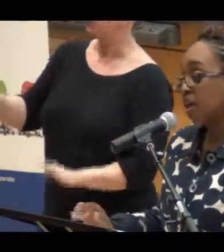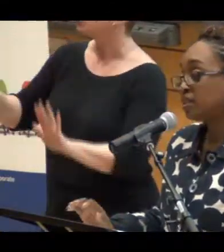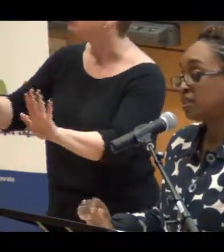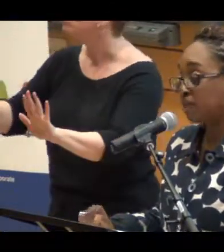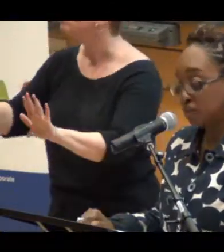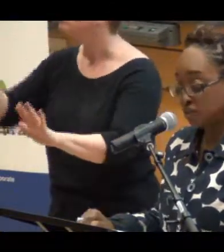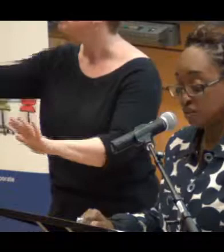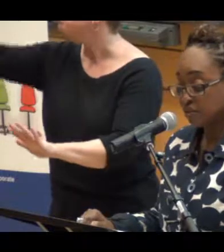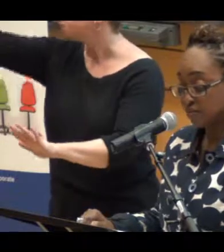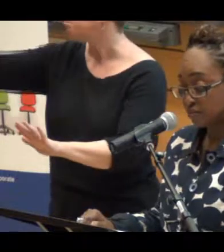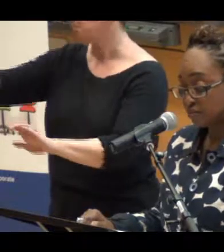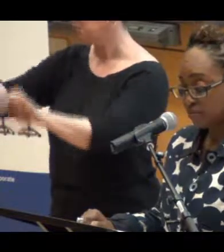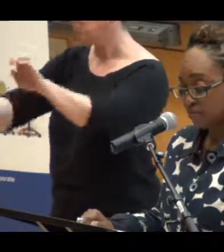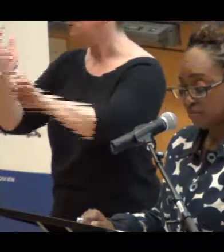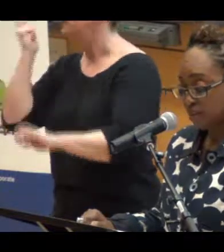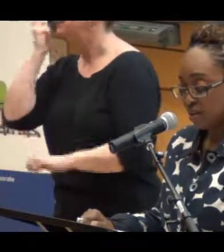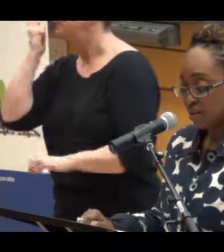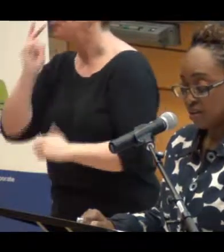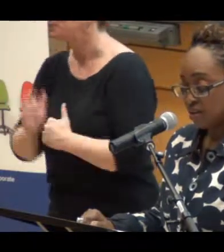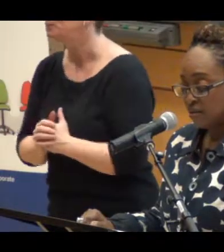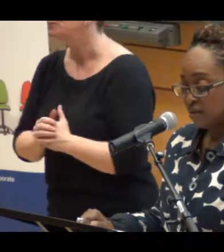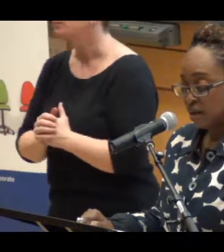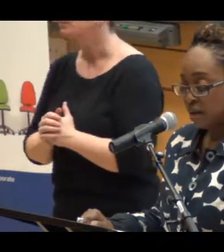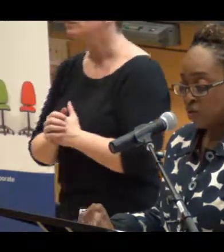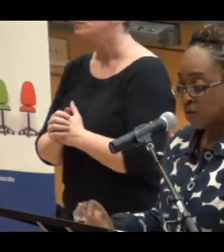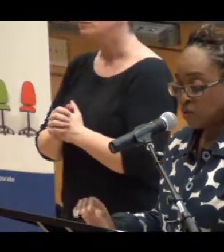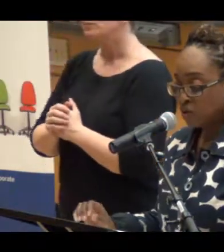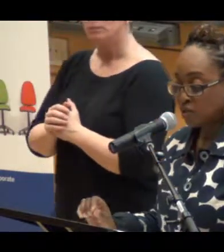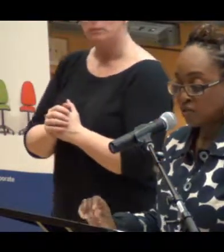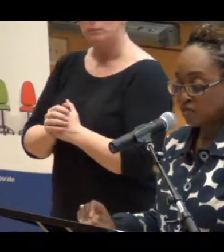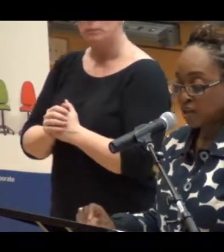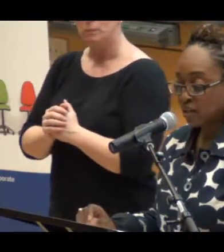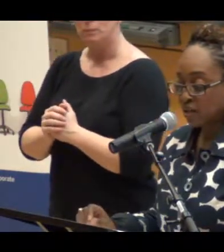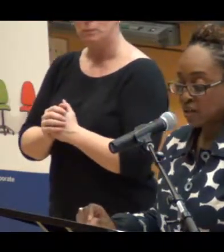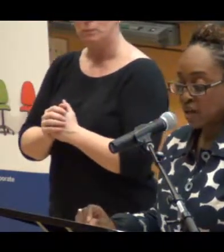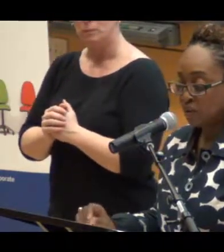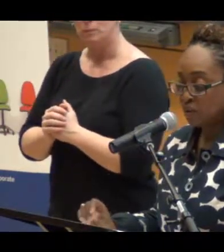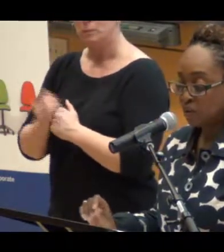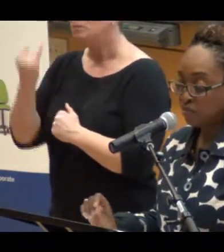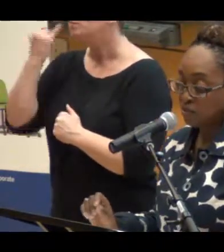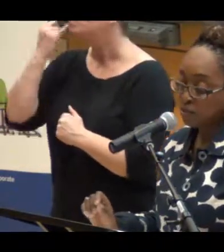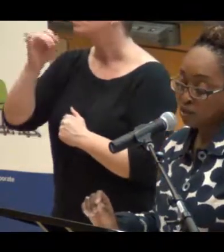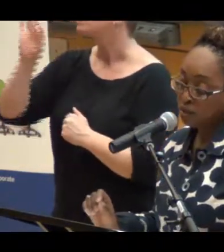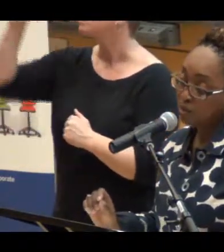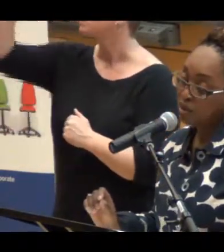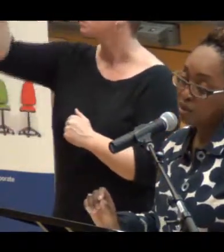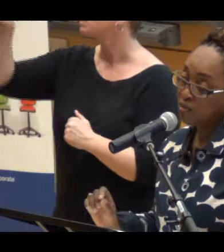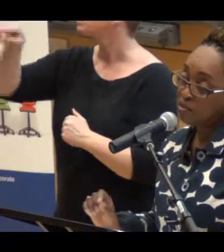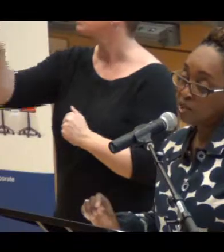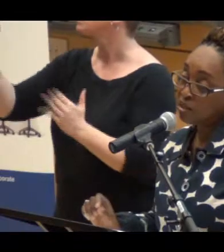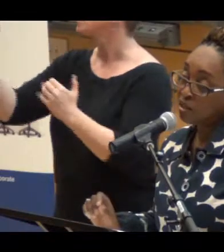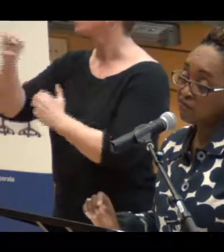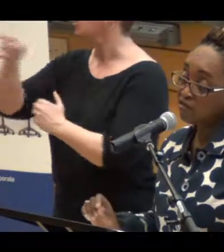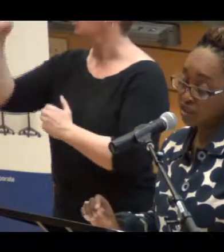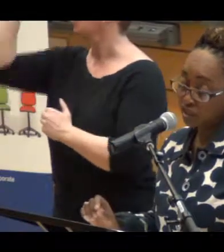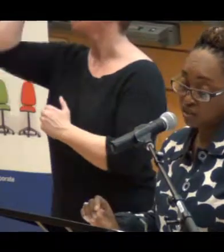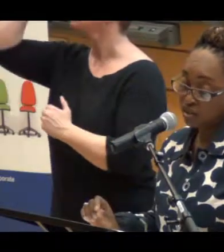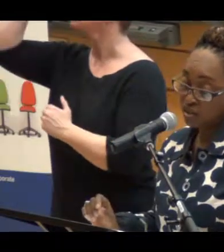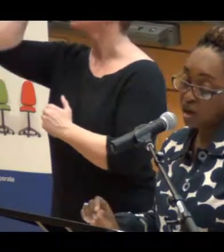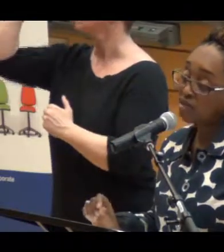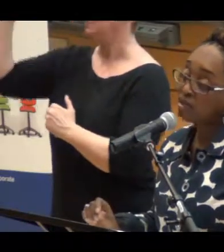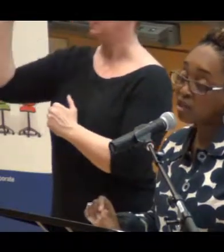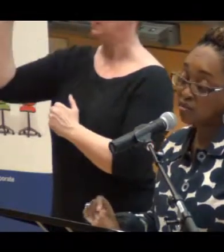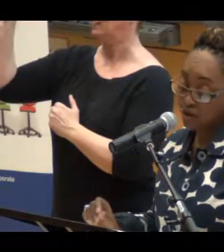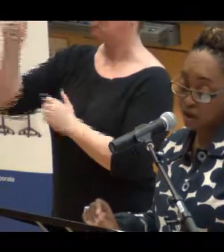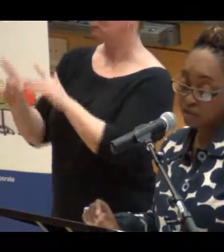If I say to you, and I want you all to reflect on how you immediately feel,